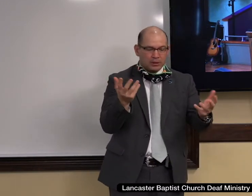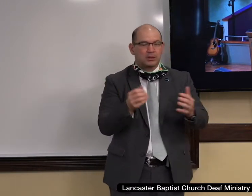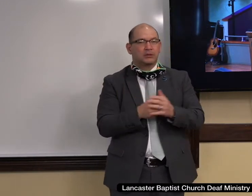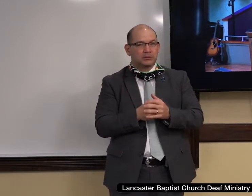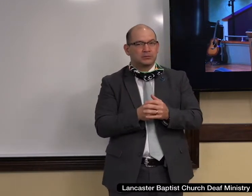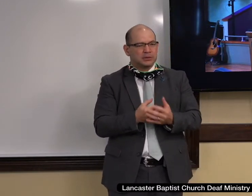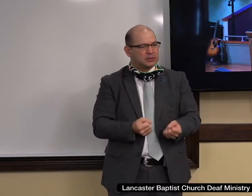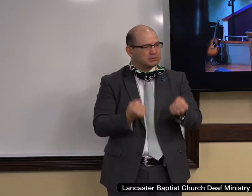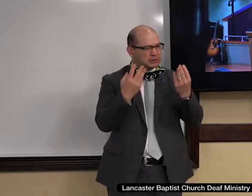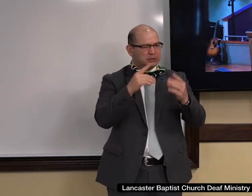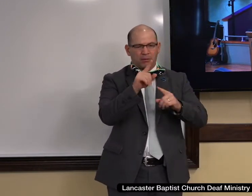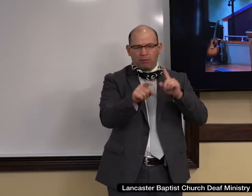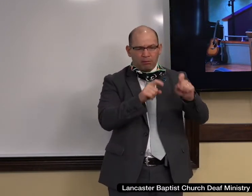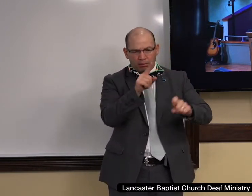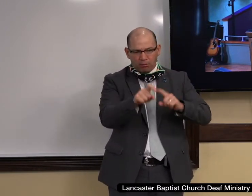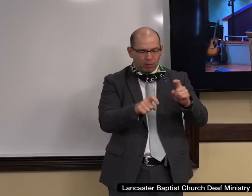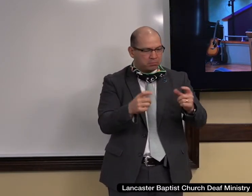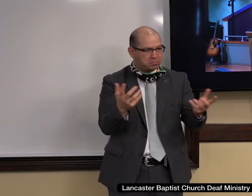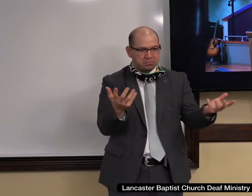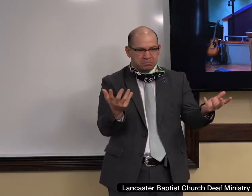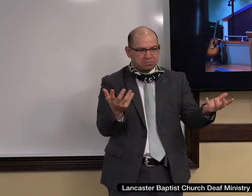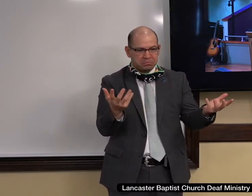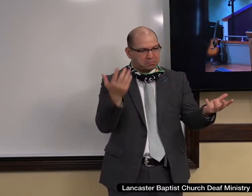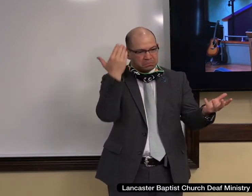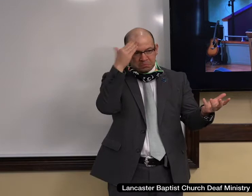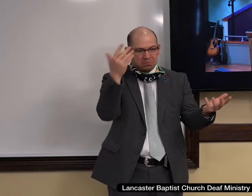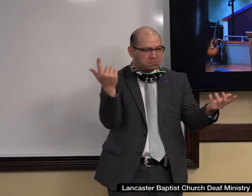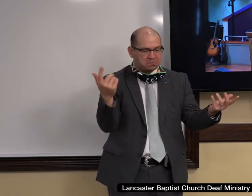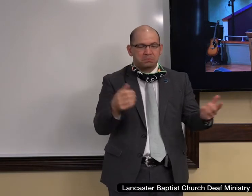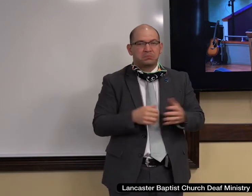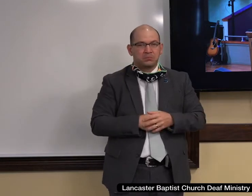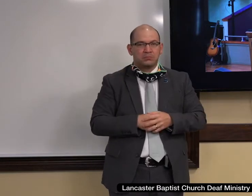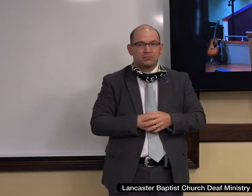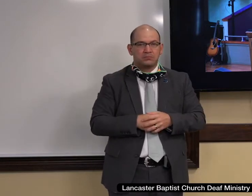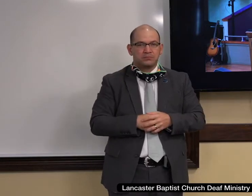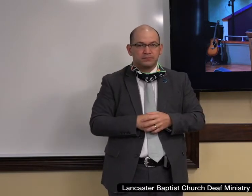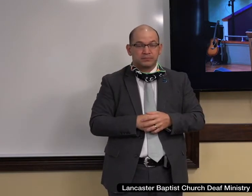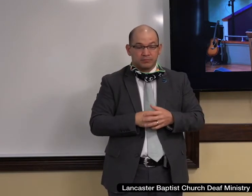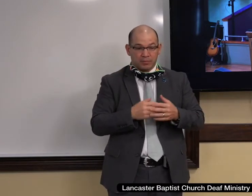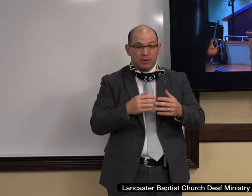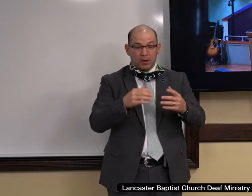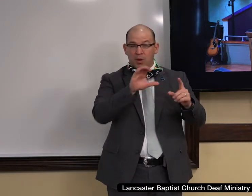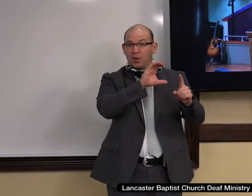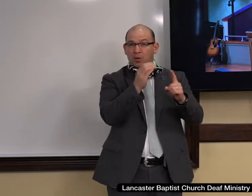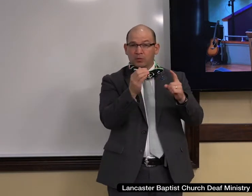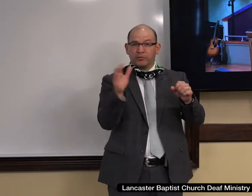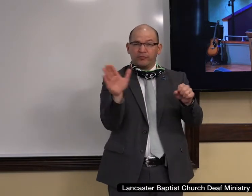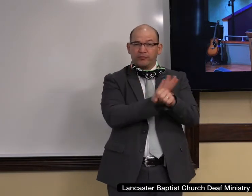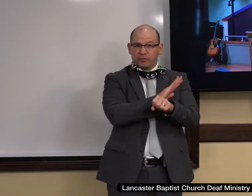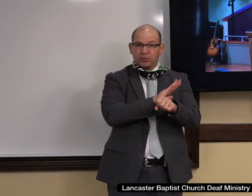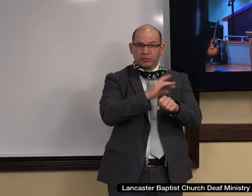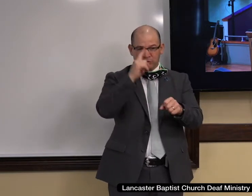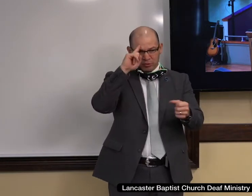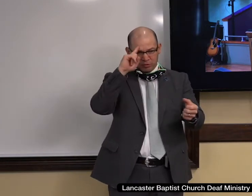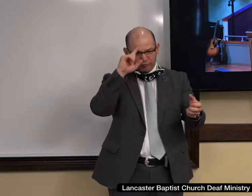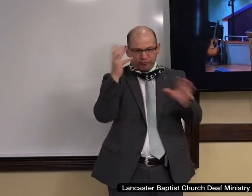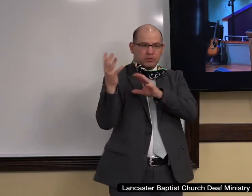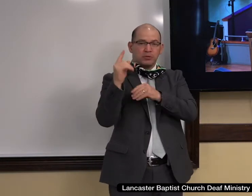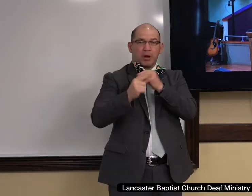solved in any near future. There's confusion in our society about gender and that confusion is